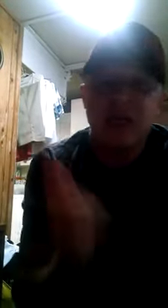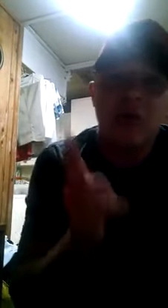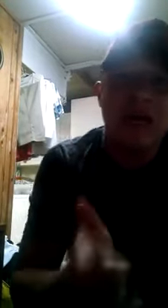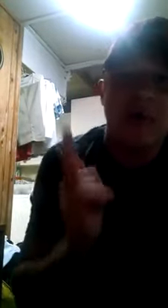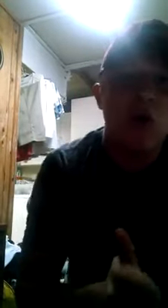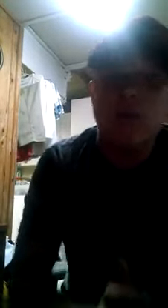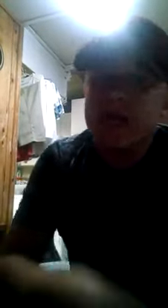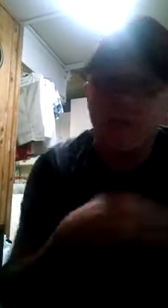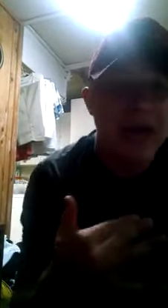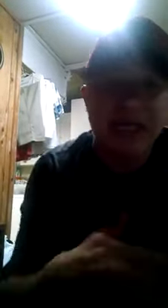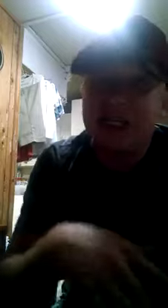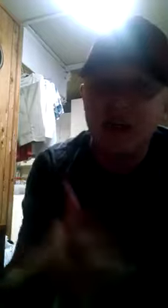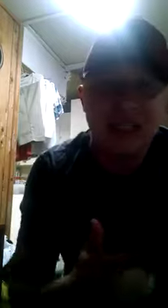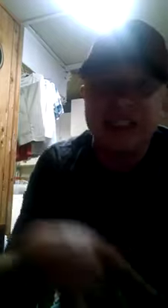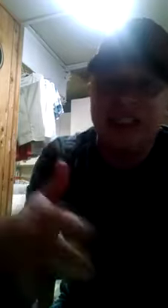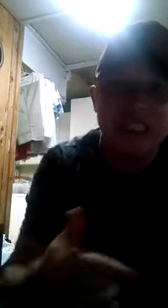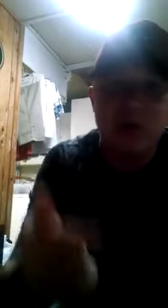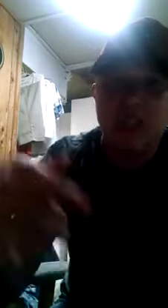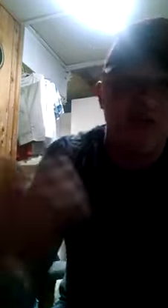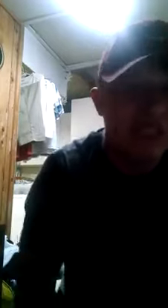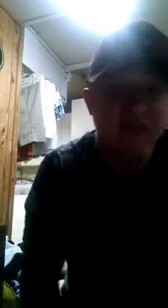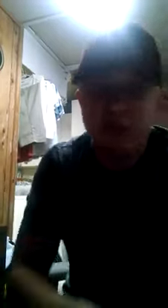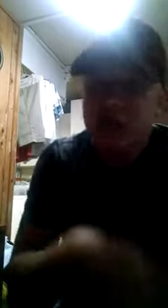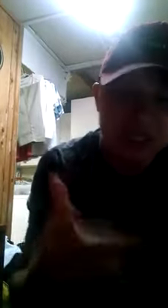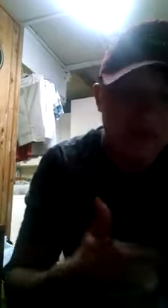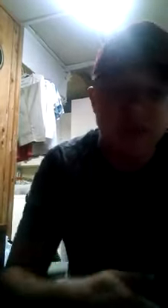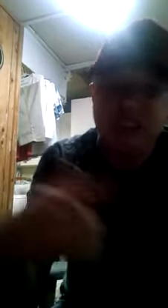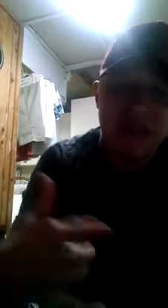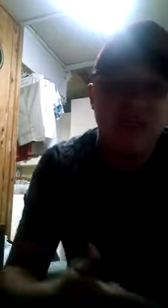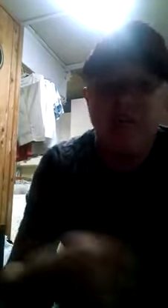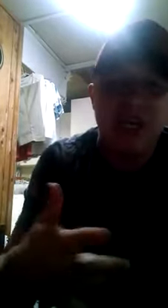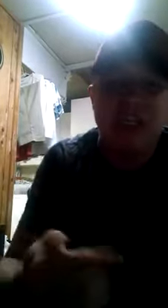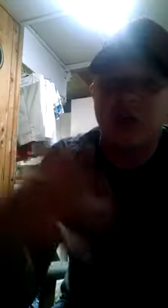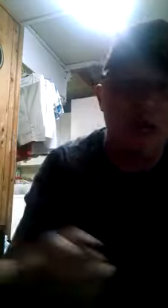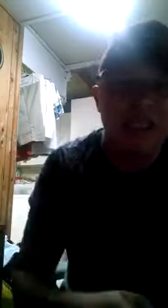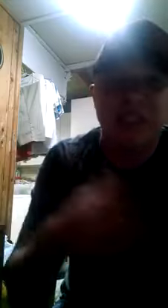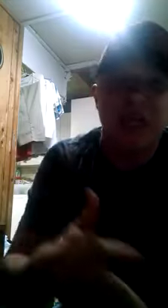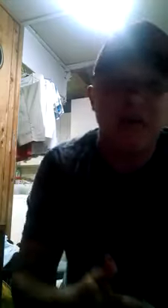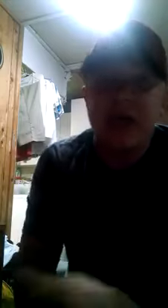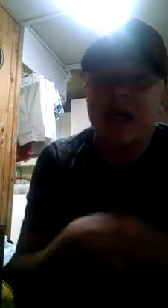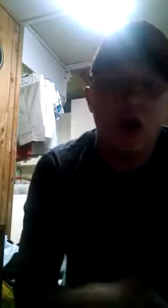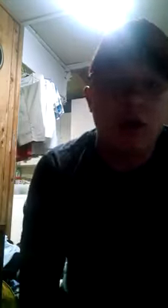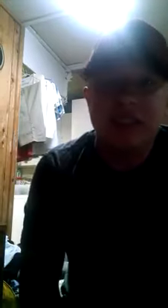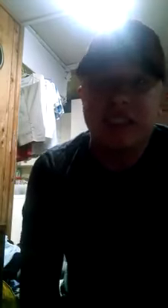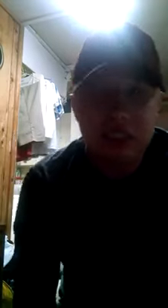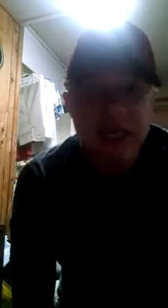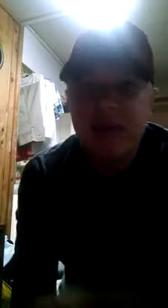The way I'm going, man, I'm packing in all of these stitches I wish up a difference, but difference is given a minute To witness the love and hard decisions That